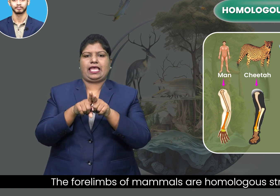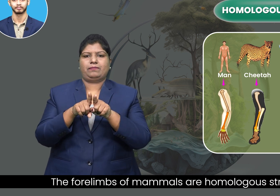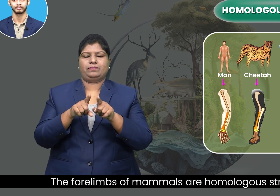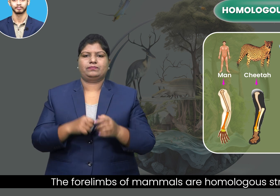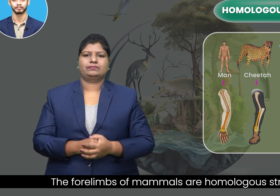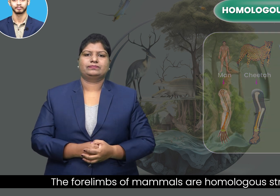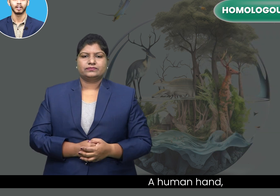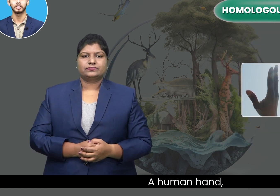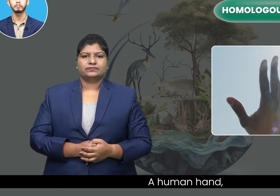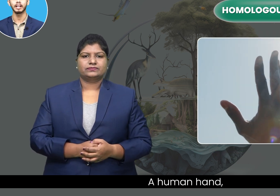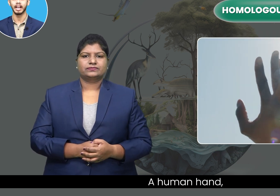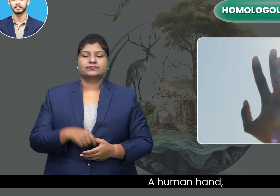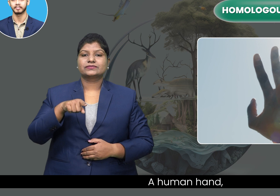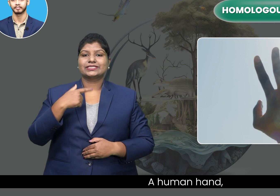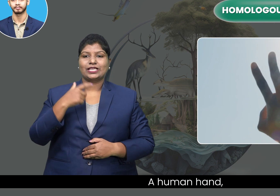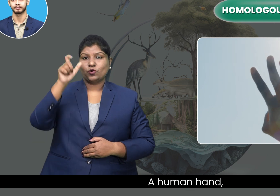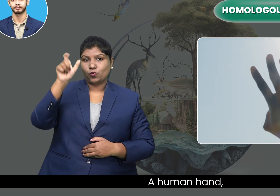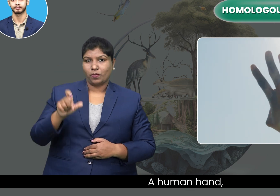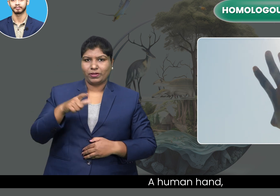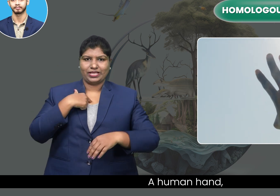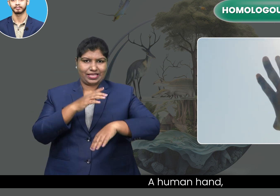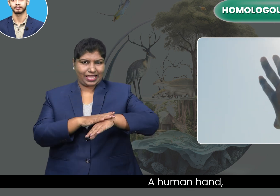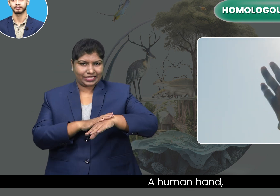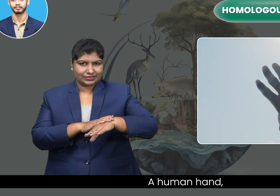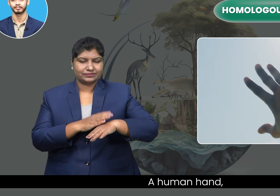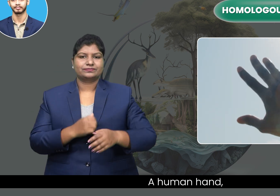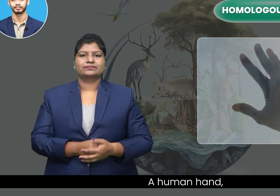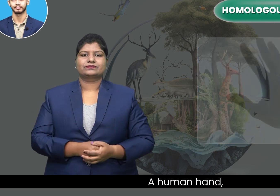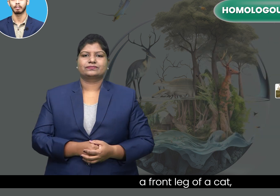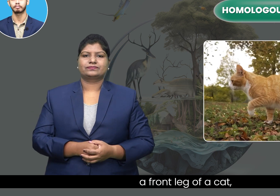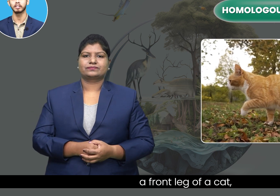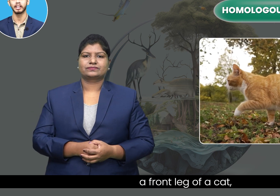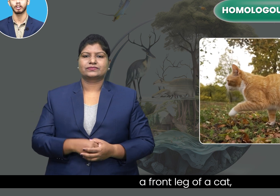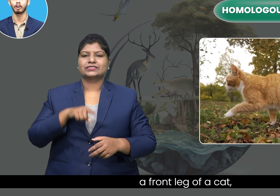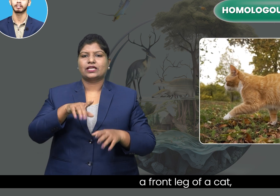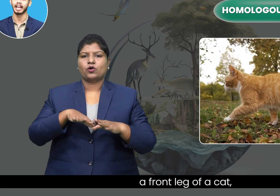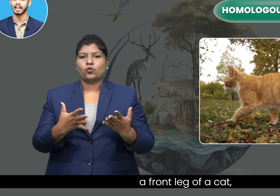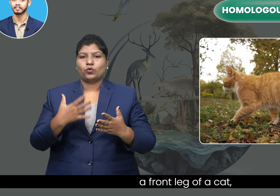The forelimbs of mammals